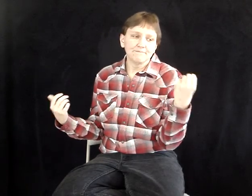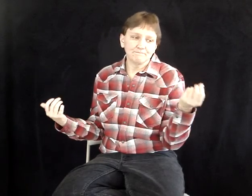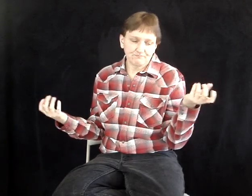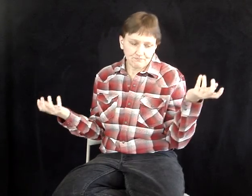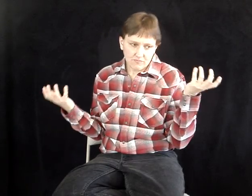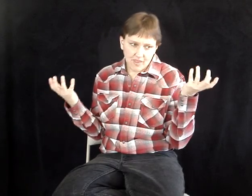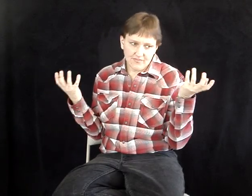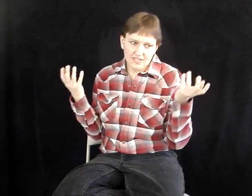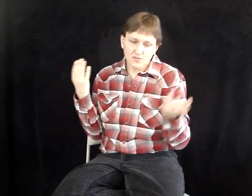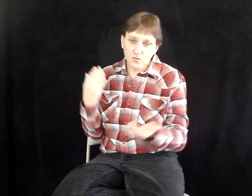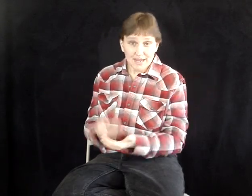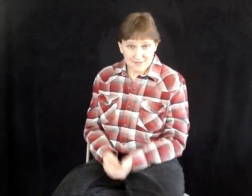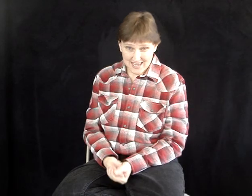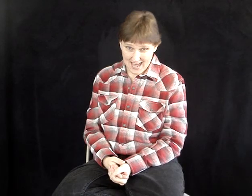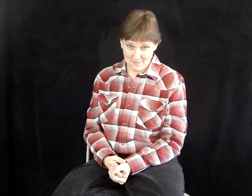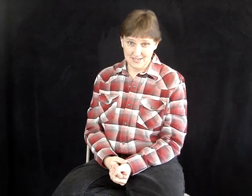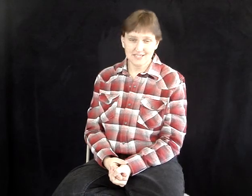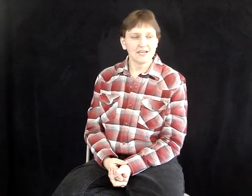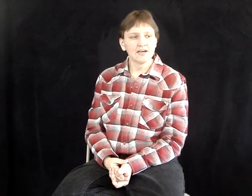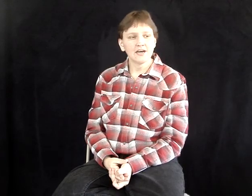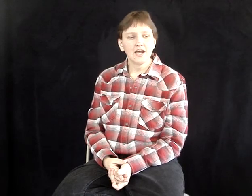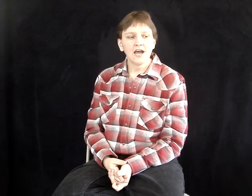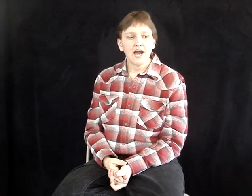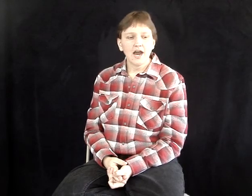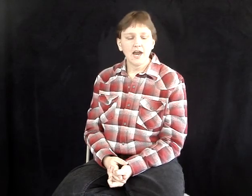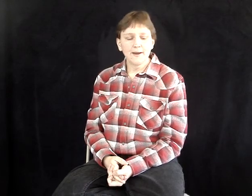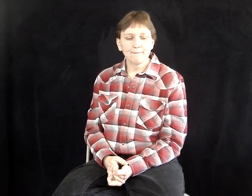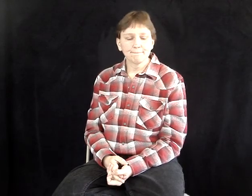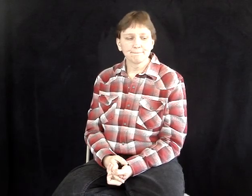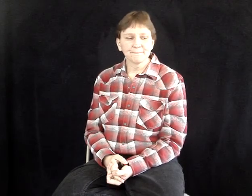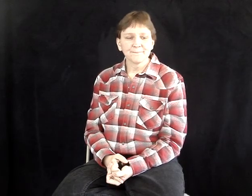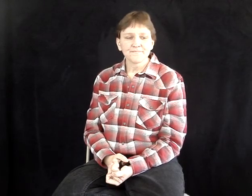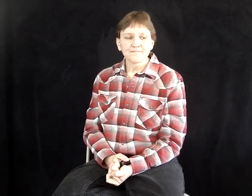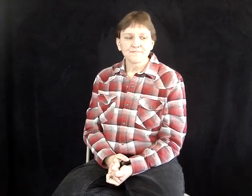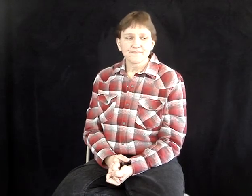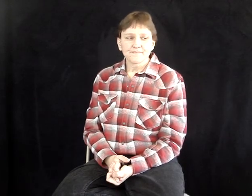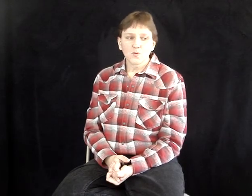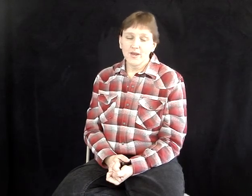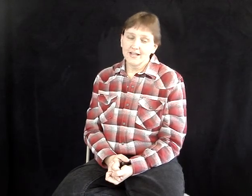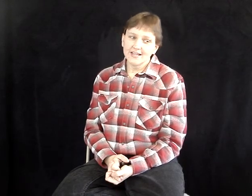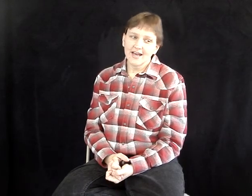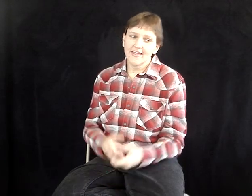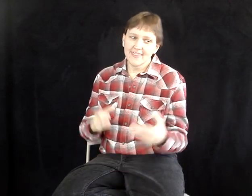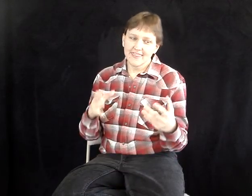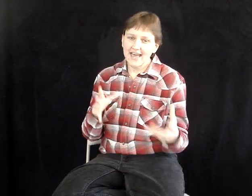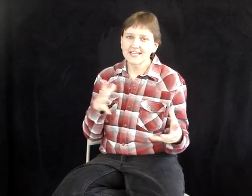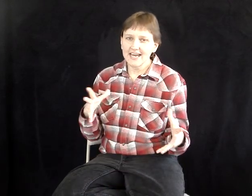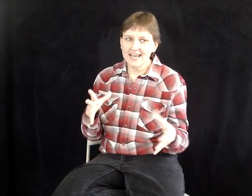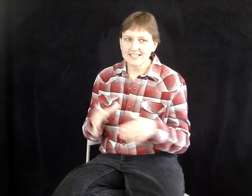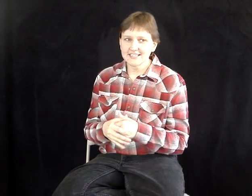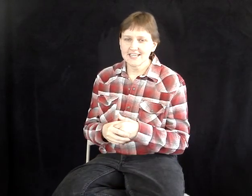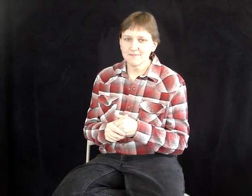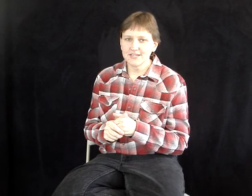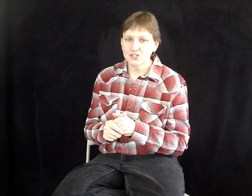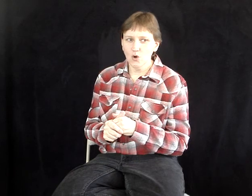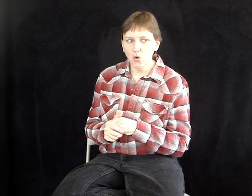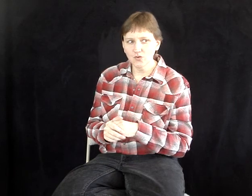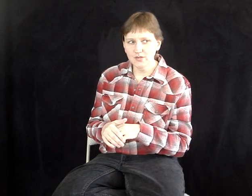these rapes happened, well, that kind of escalated me into a whole new